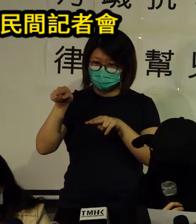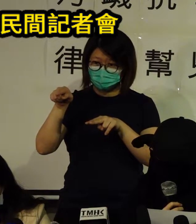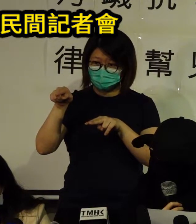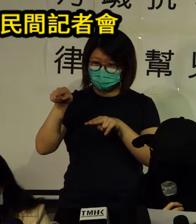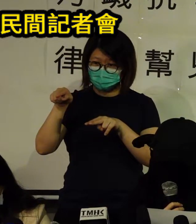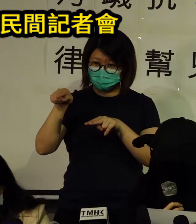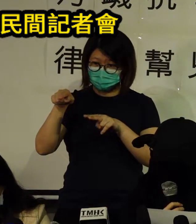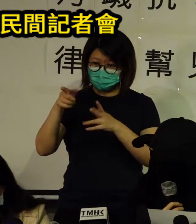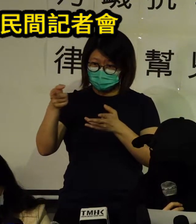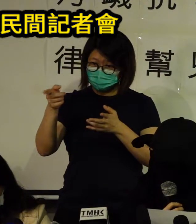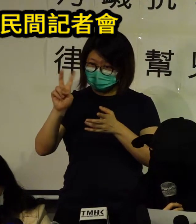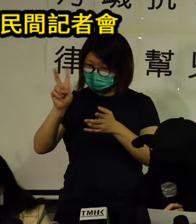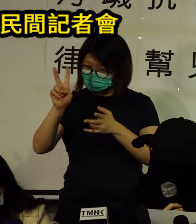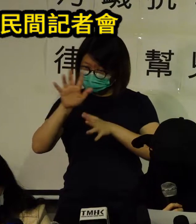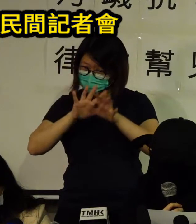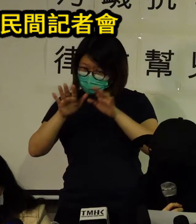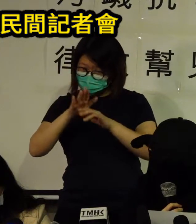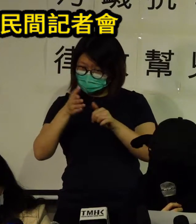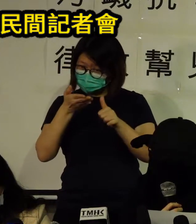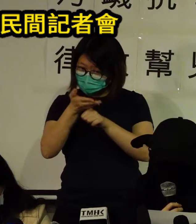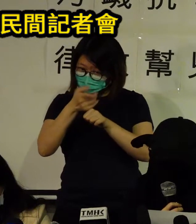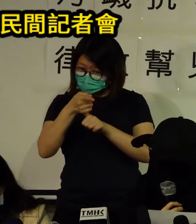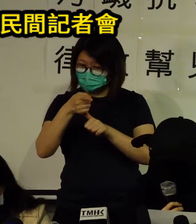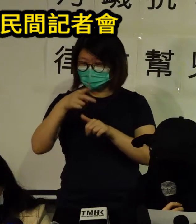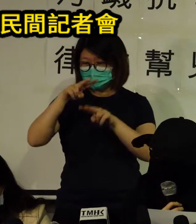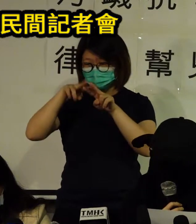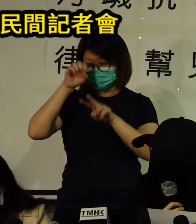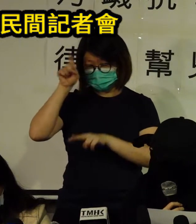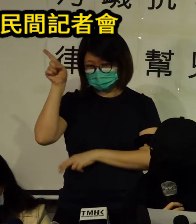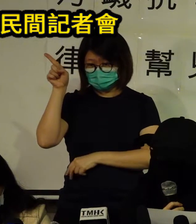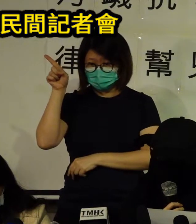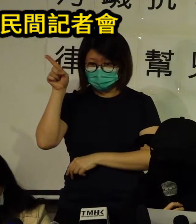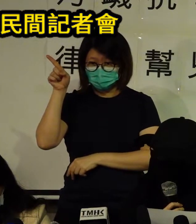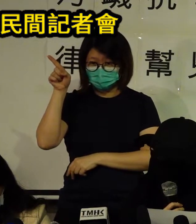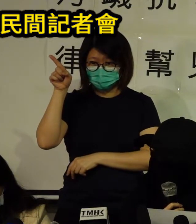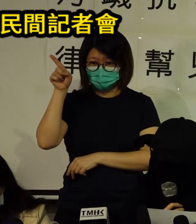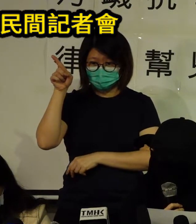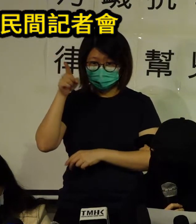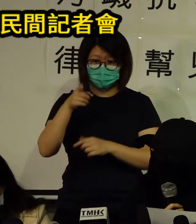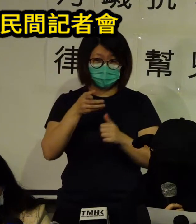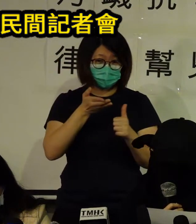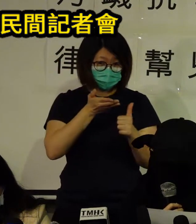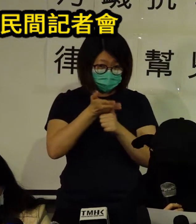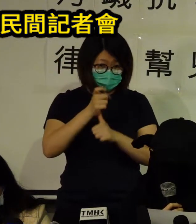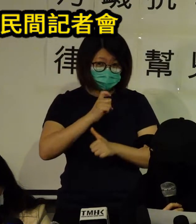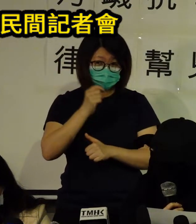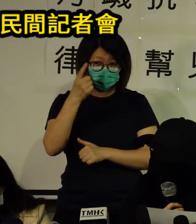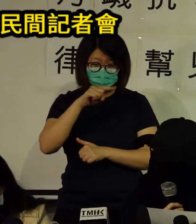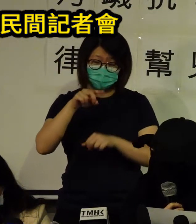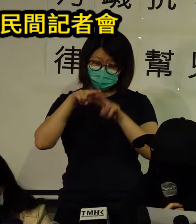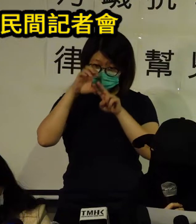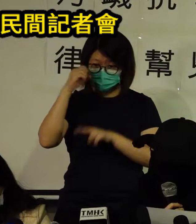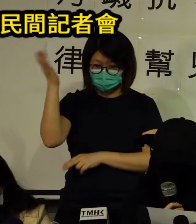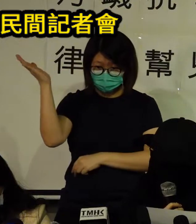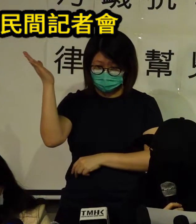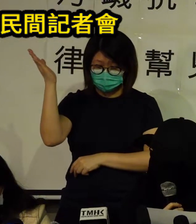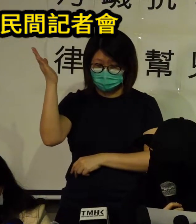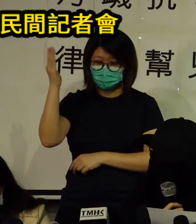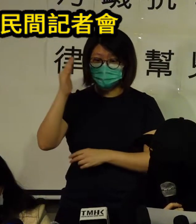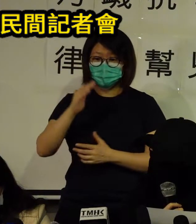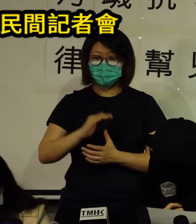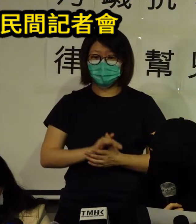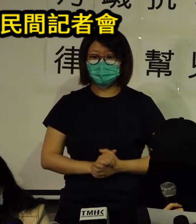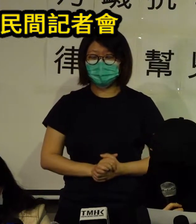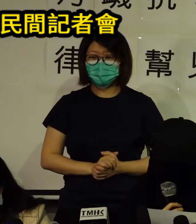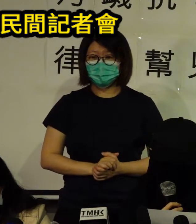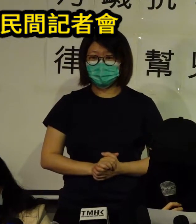It is the protesters who show the most humanity to each other and the locals and the visitors alike